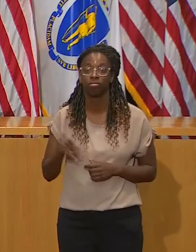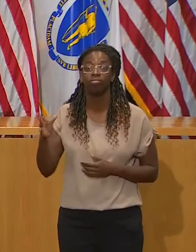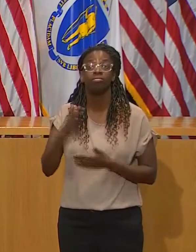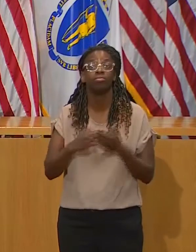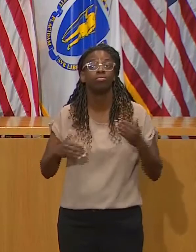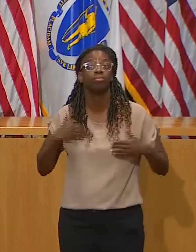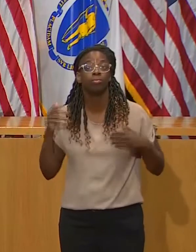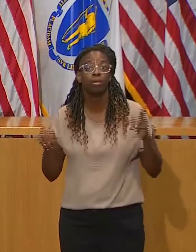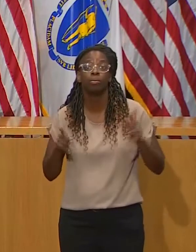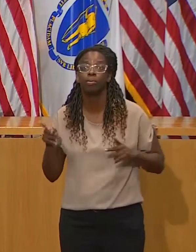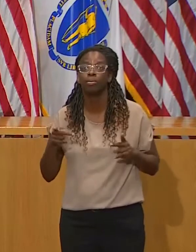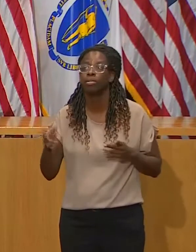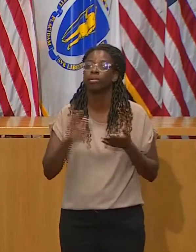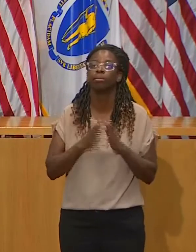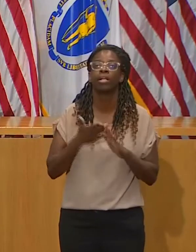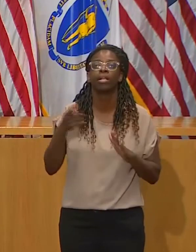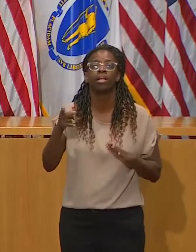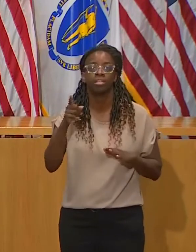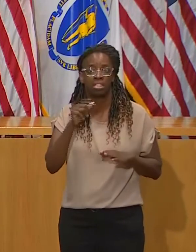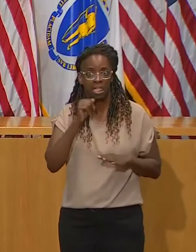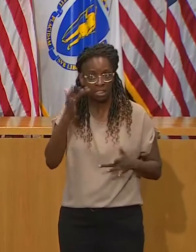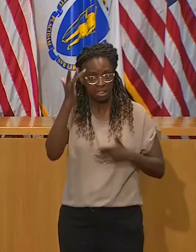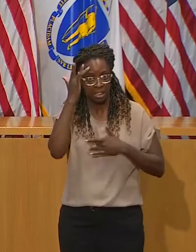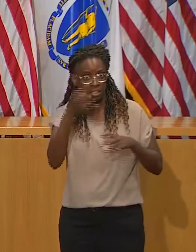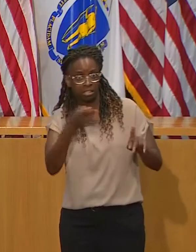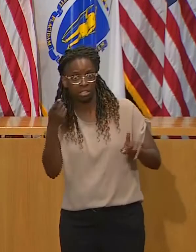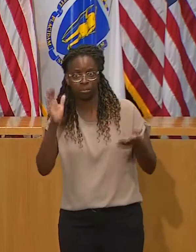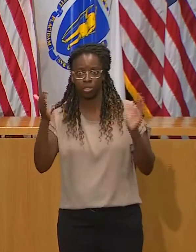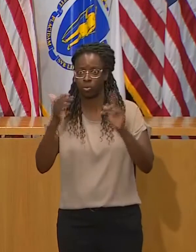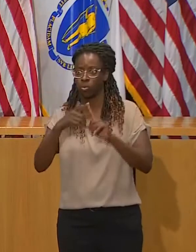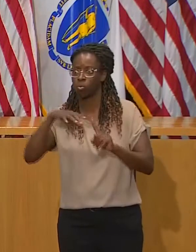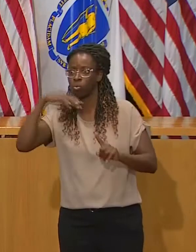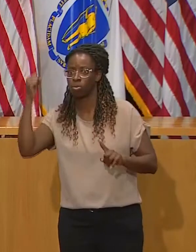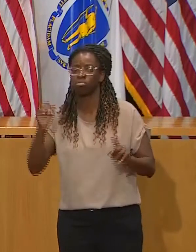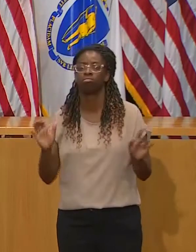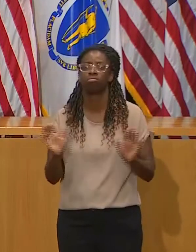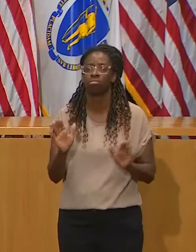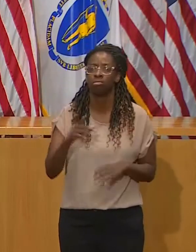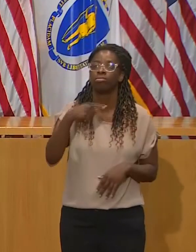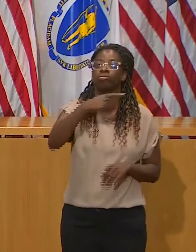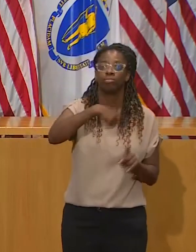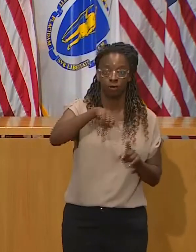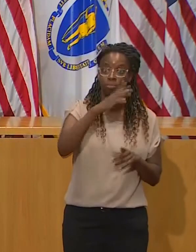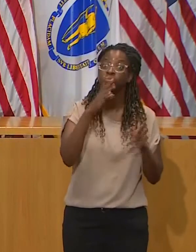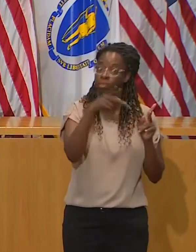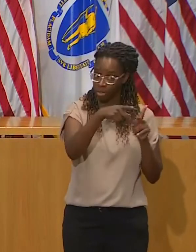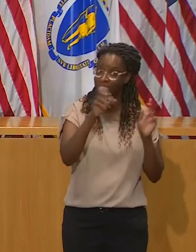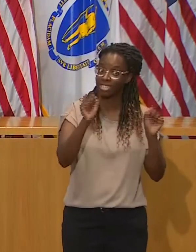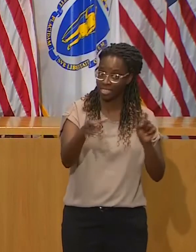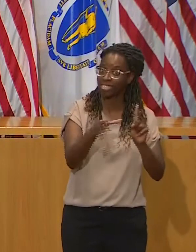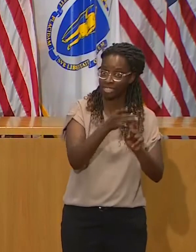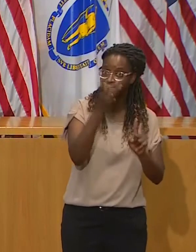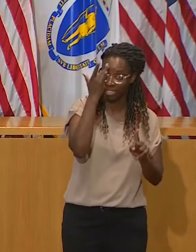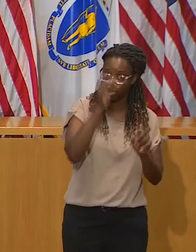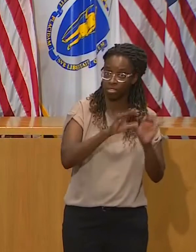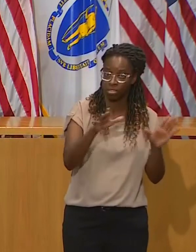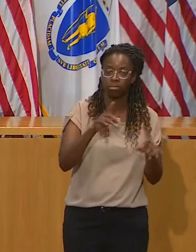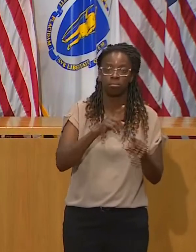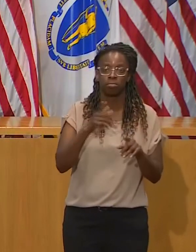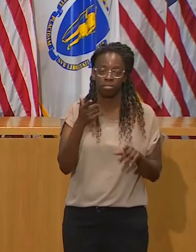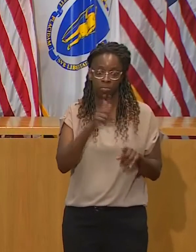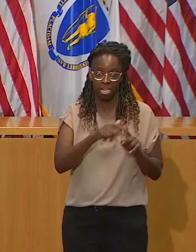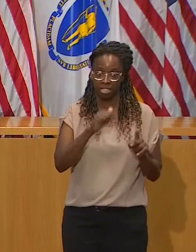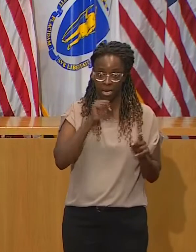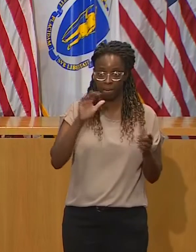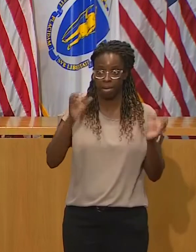of them don't get as sick as older people do, and that makes them, in many cases, much less aware of the fact that they have the virus